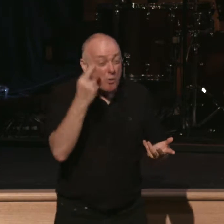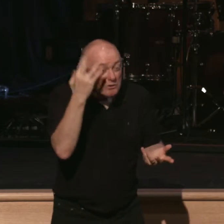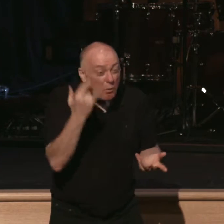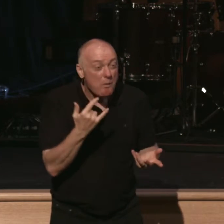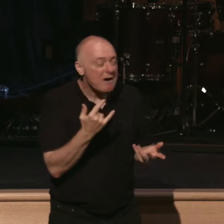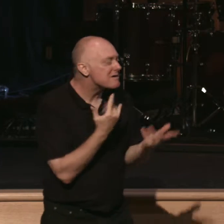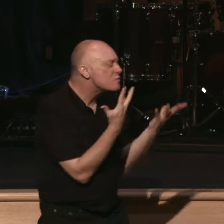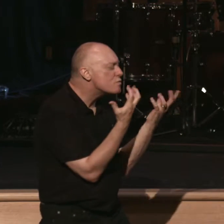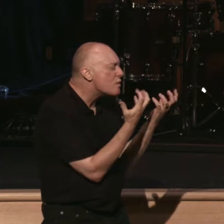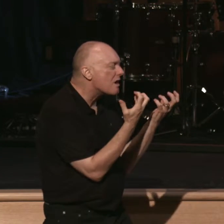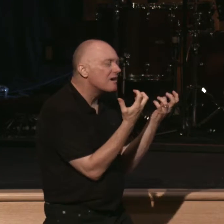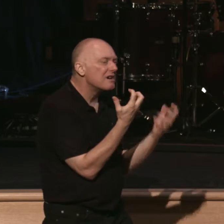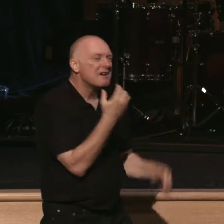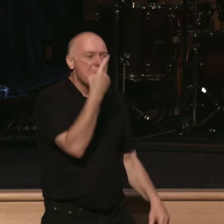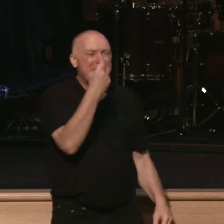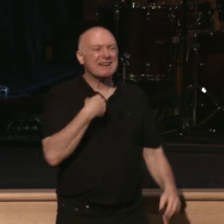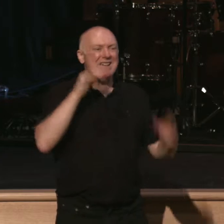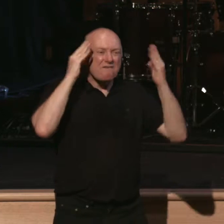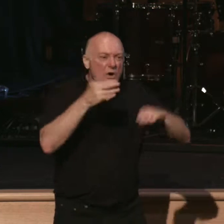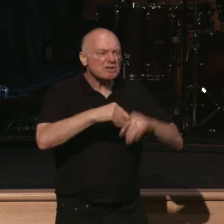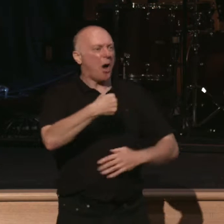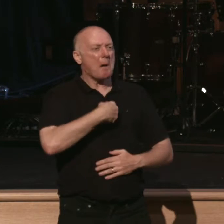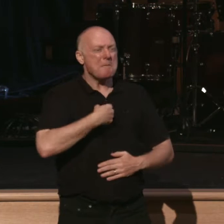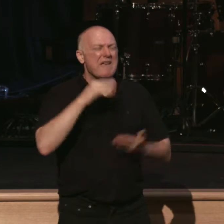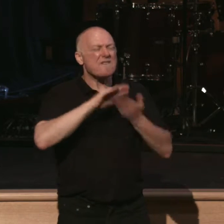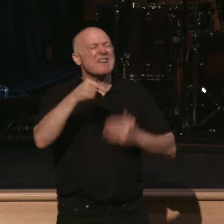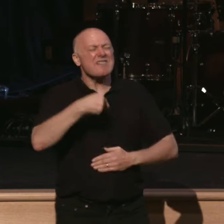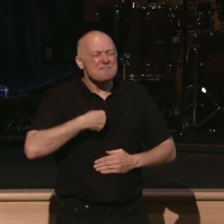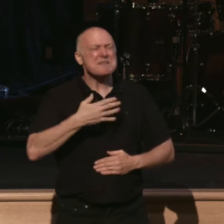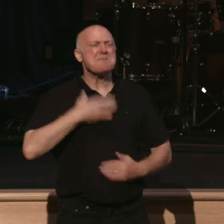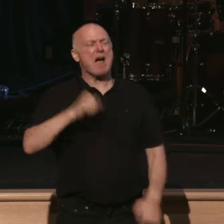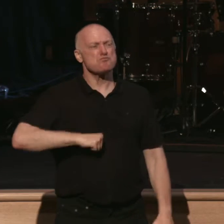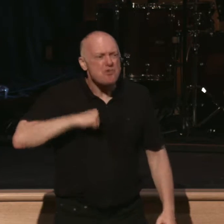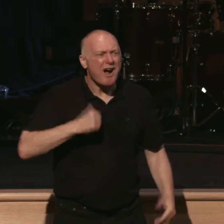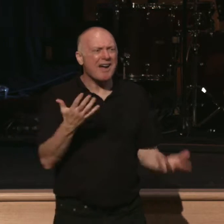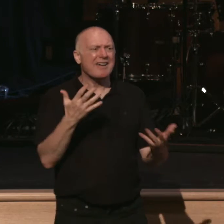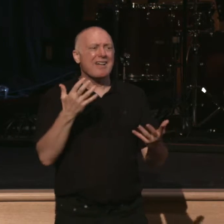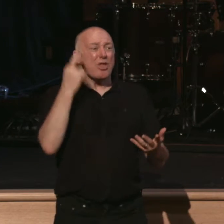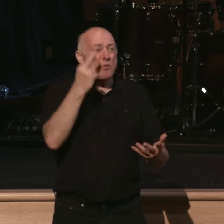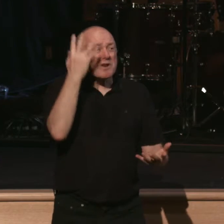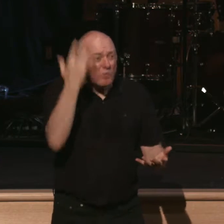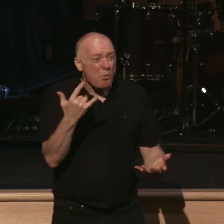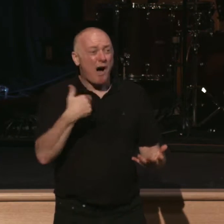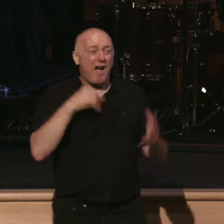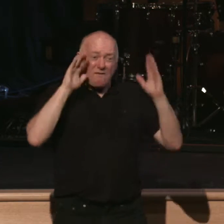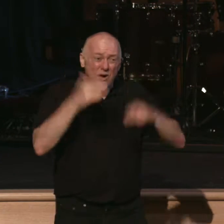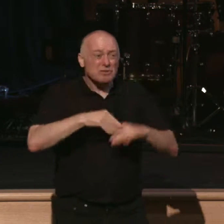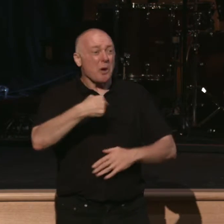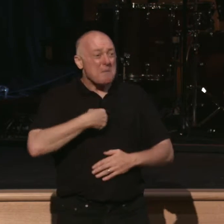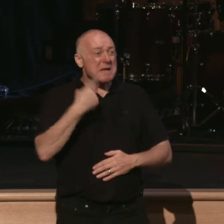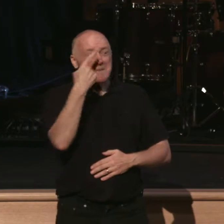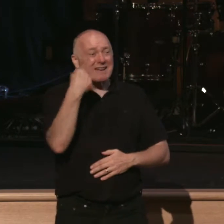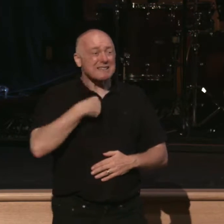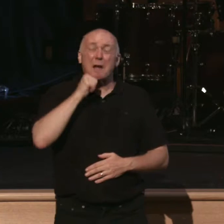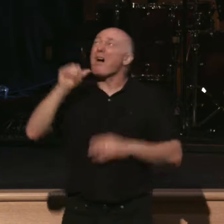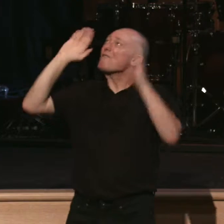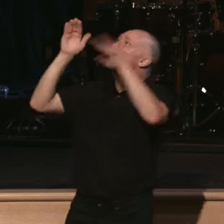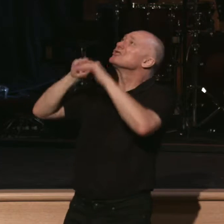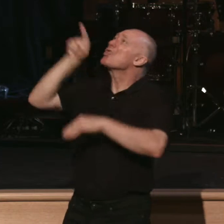after these things is because I'm so focused on me. God forgive me for my pride. And the reason I'm so focused on me is because I'm not focused on you as I ought to